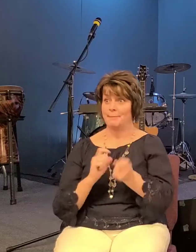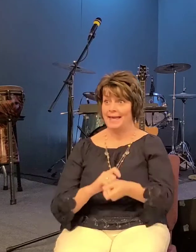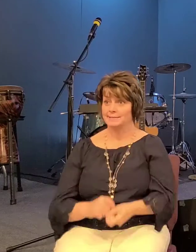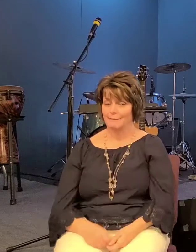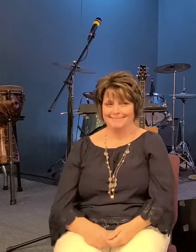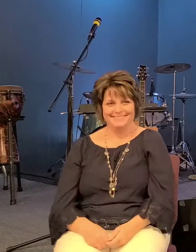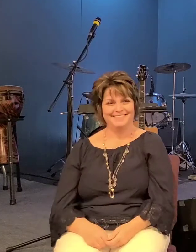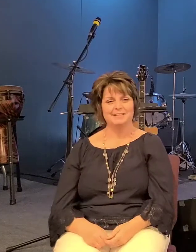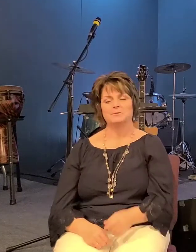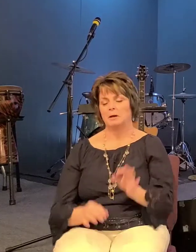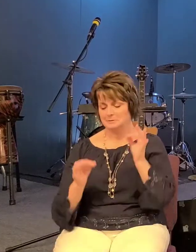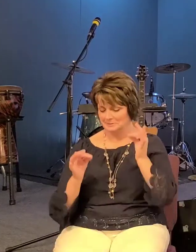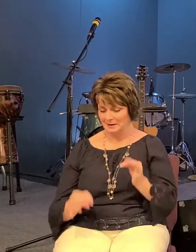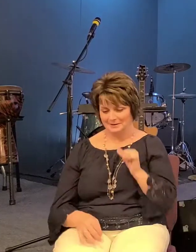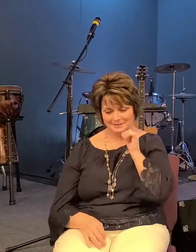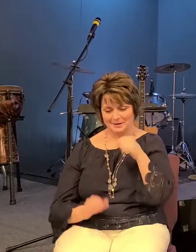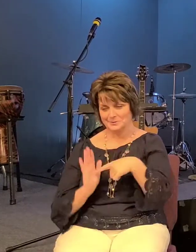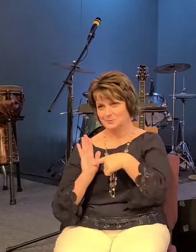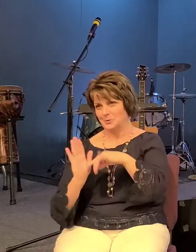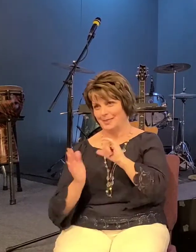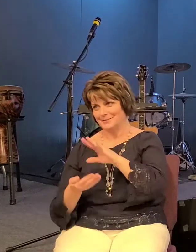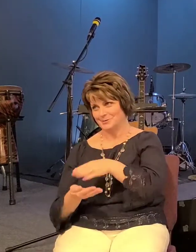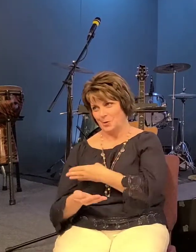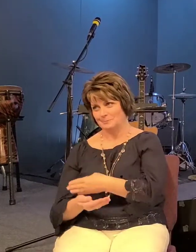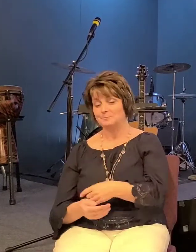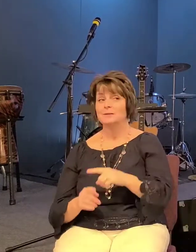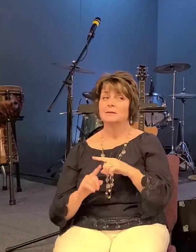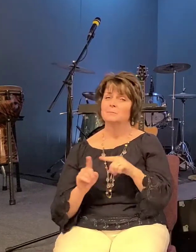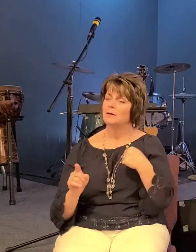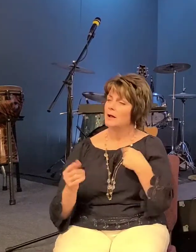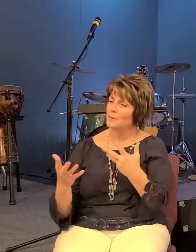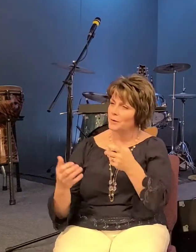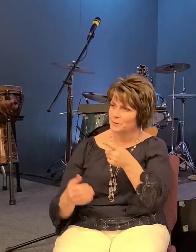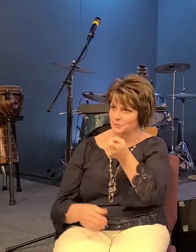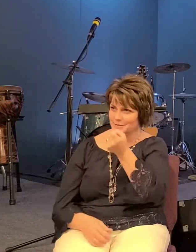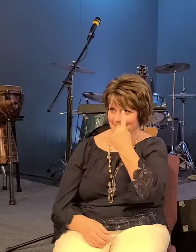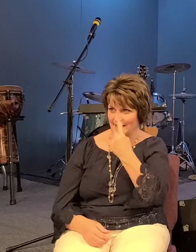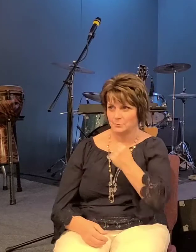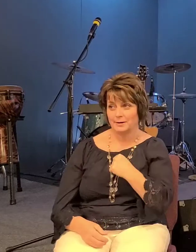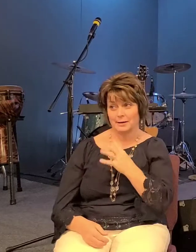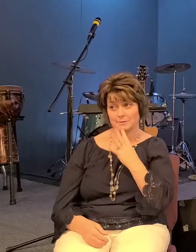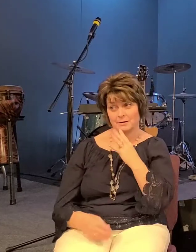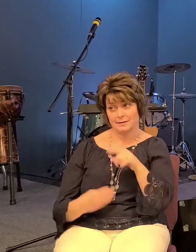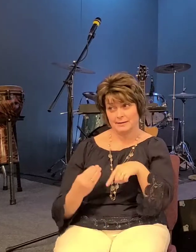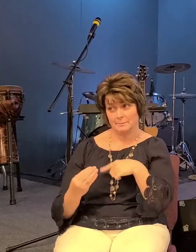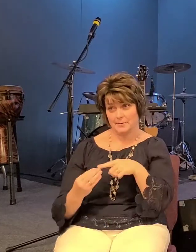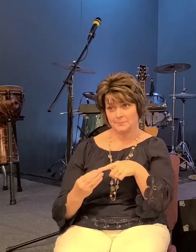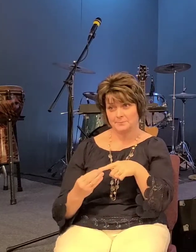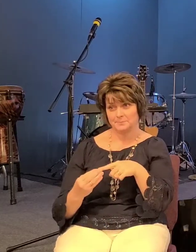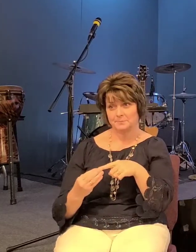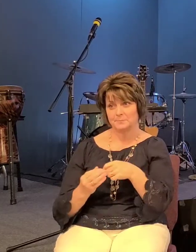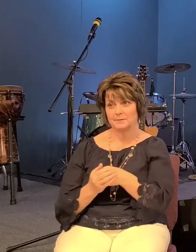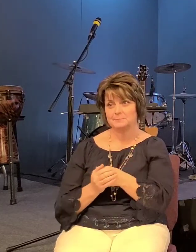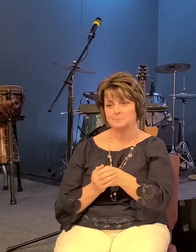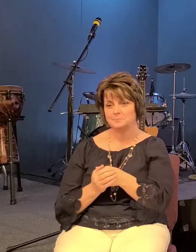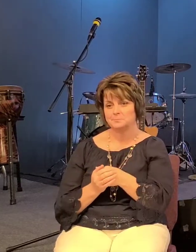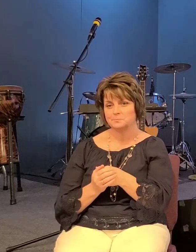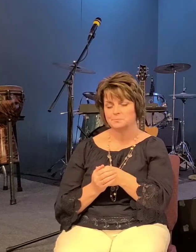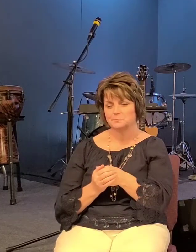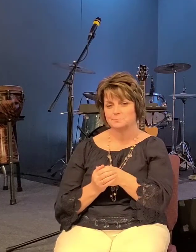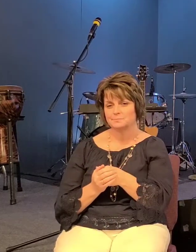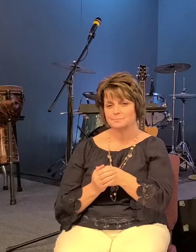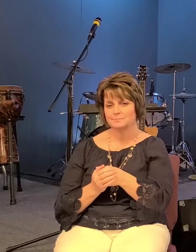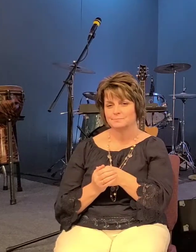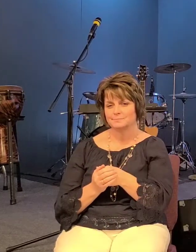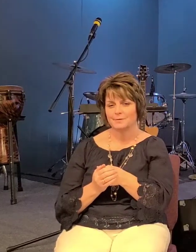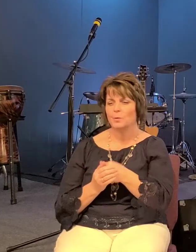didn't choose to do that but i want you to understand what i'm talking about in terms of of him